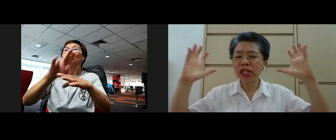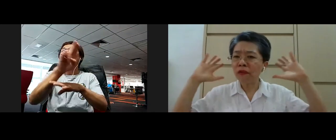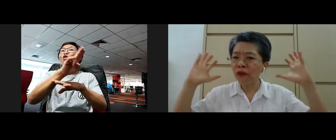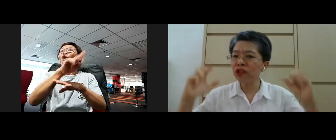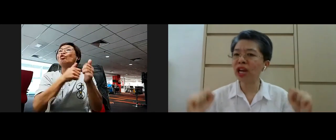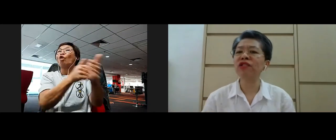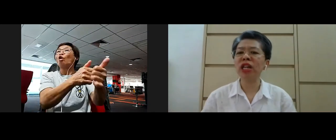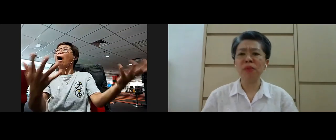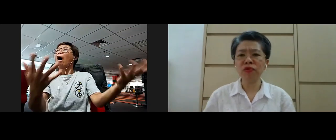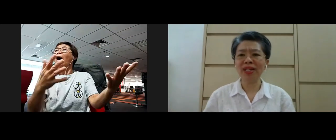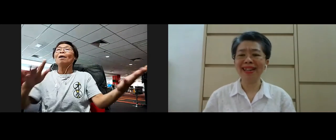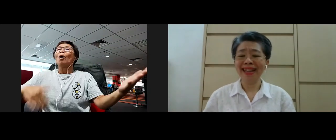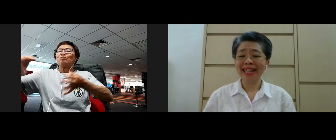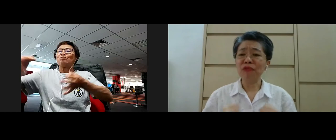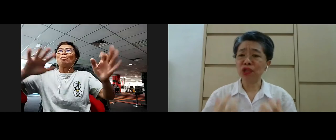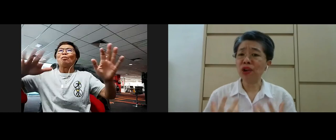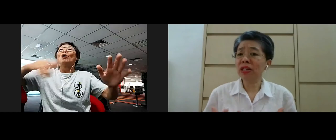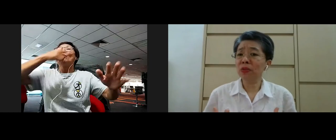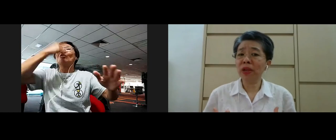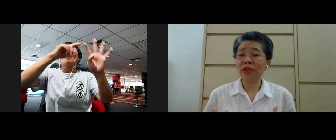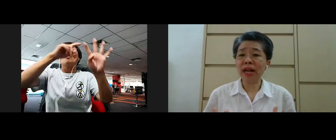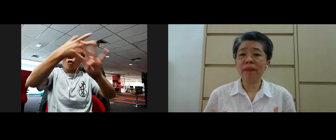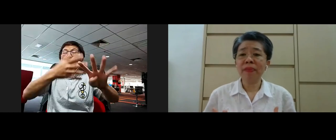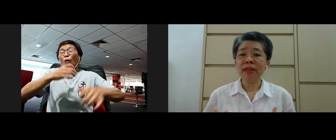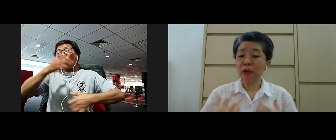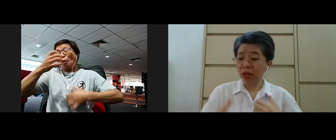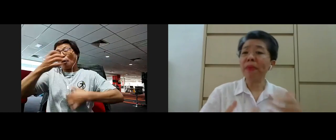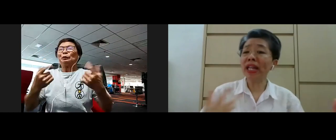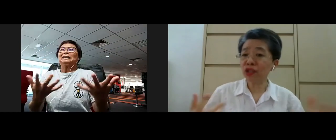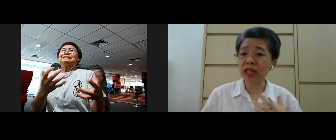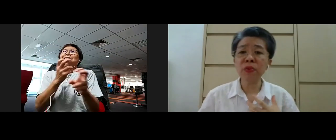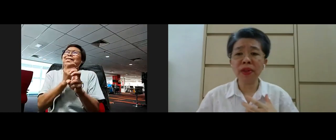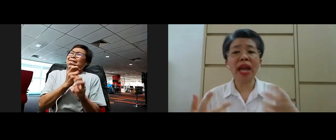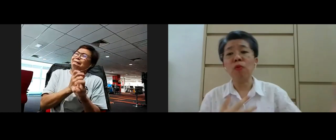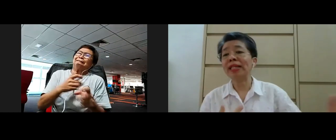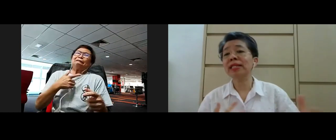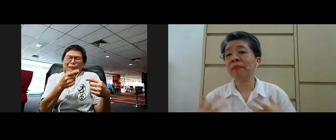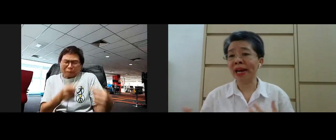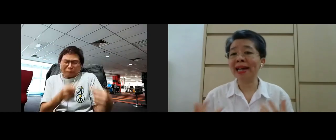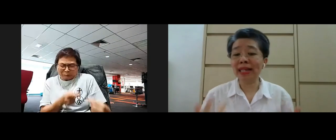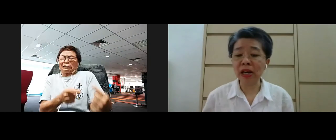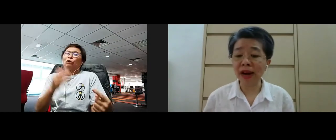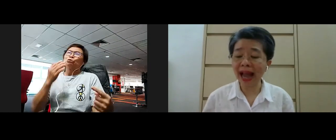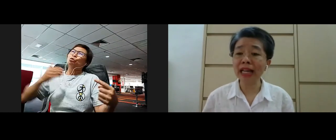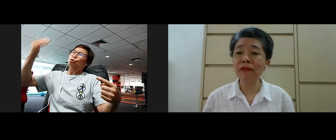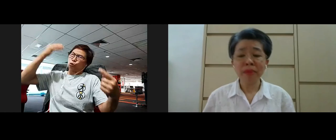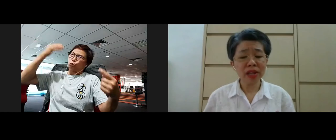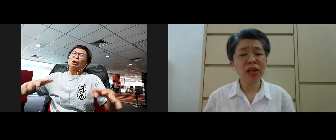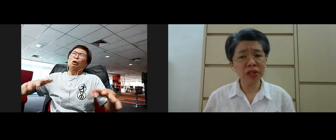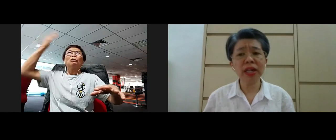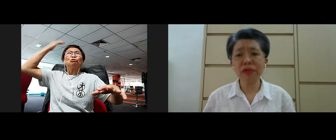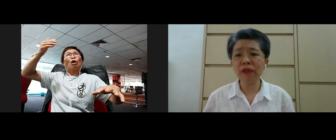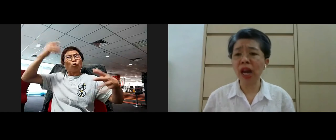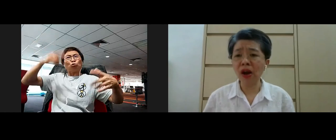but with this four challenging emotion that we struggle with yeah that we may struggle with at one time or another in our life